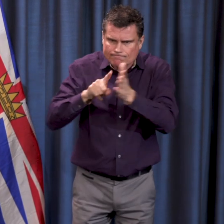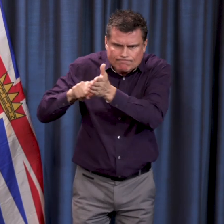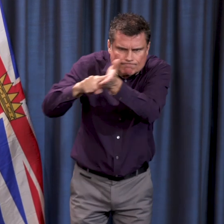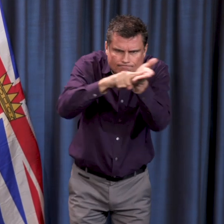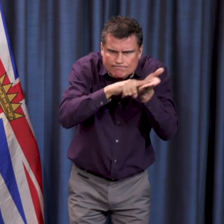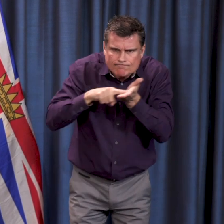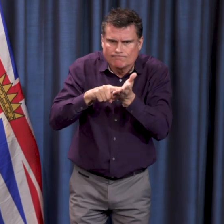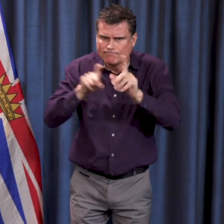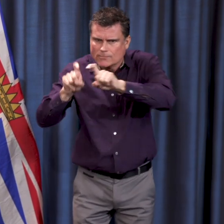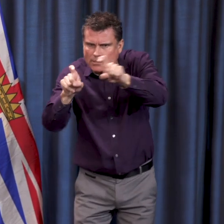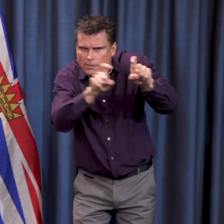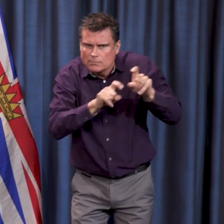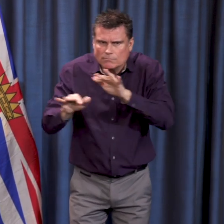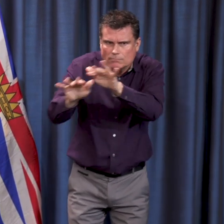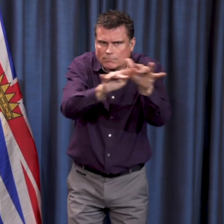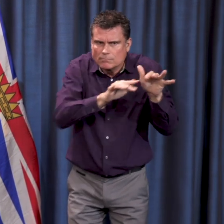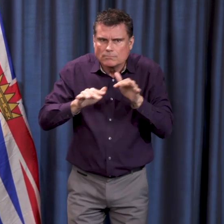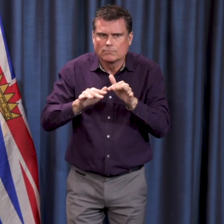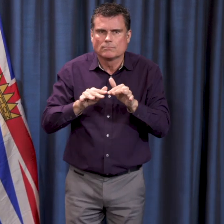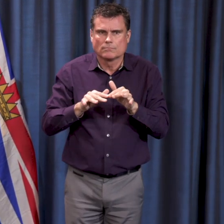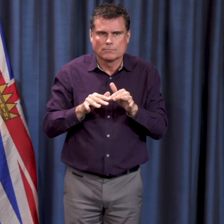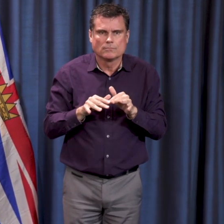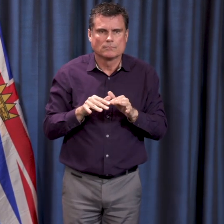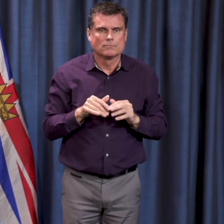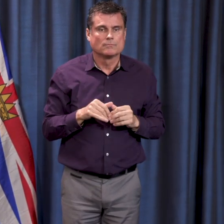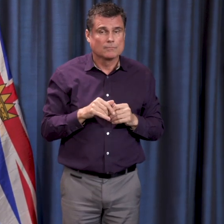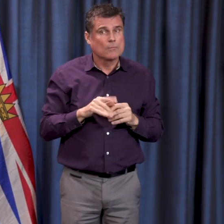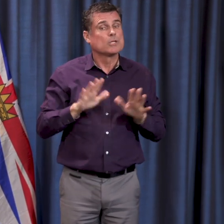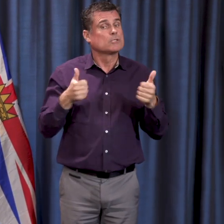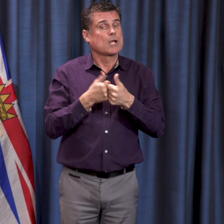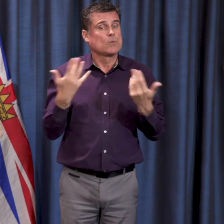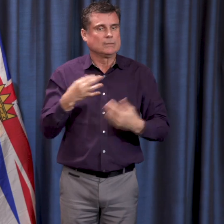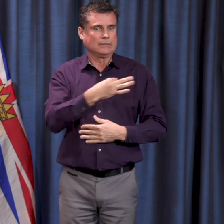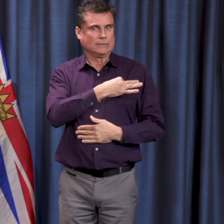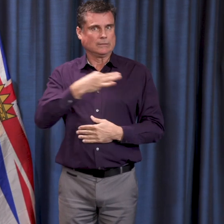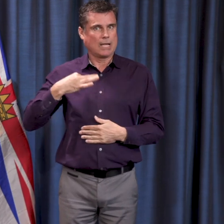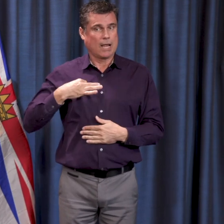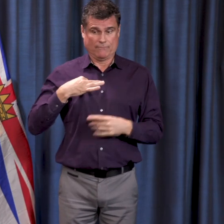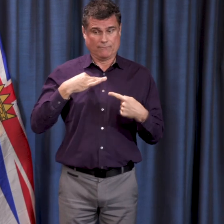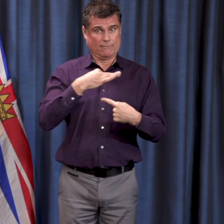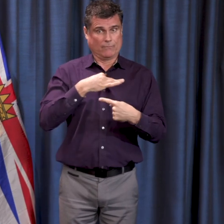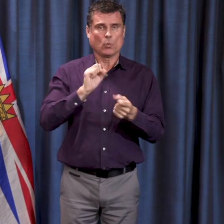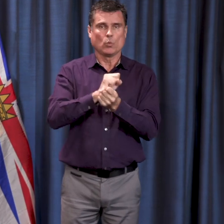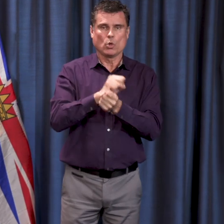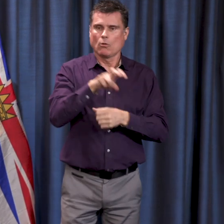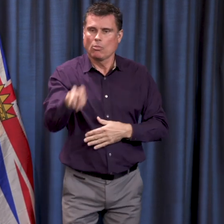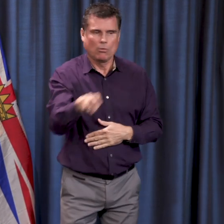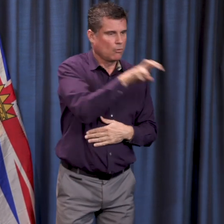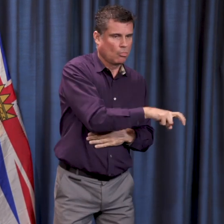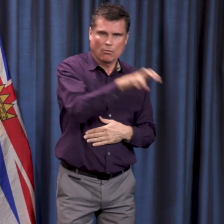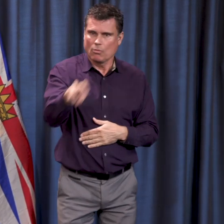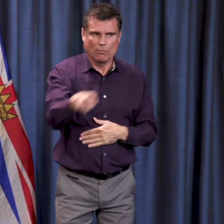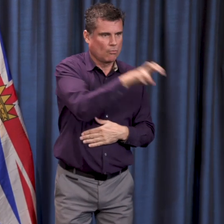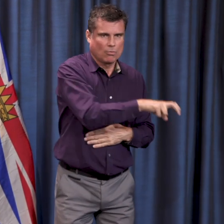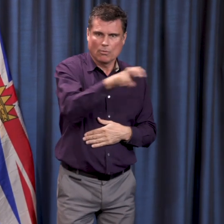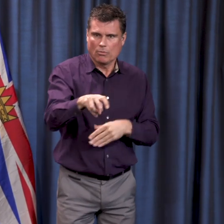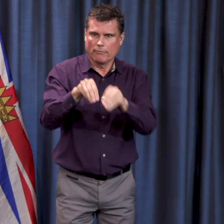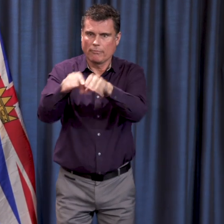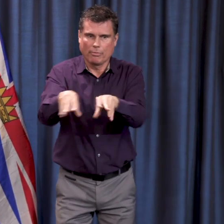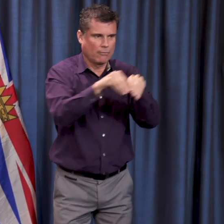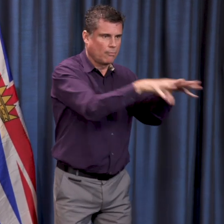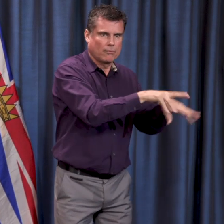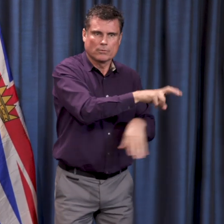staff working at multiple places, and this is a reflection of that fact. And we are doing a concerted effort